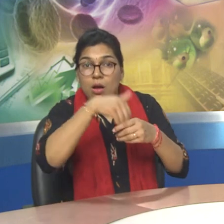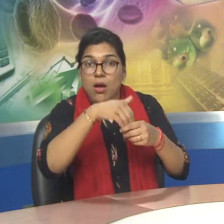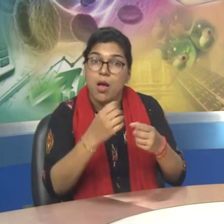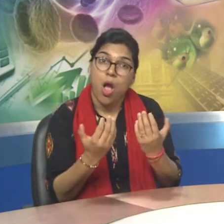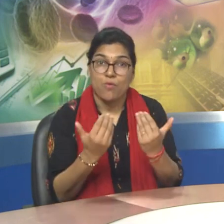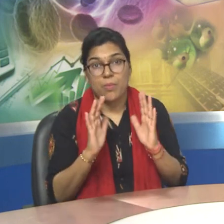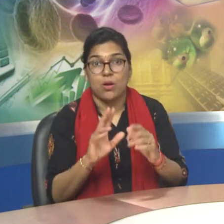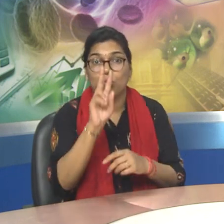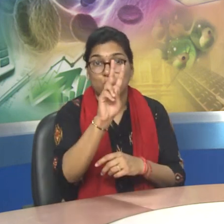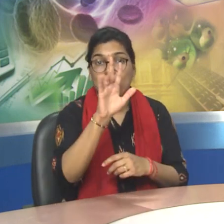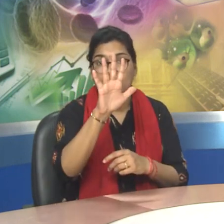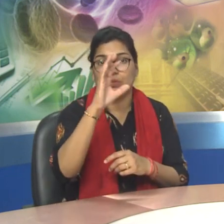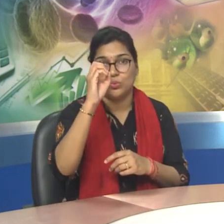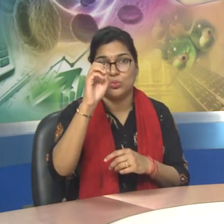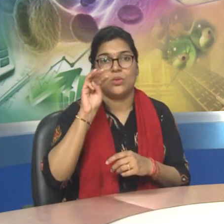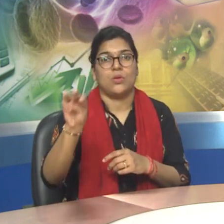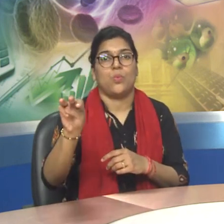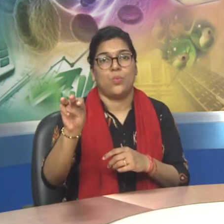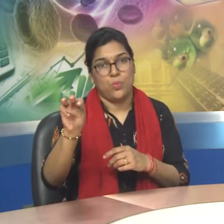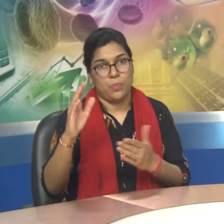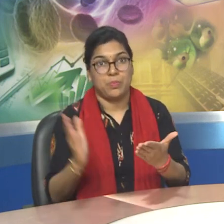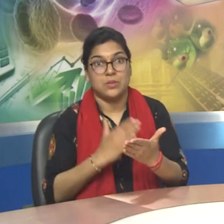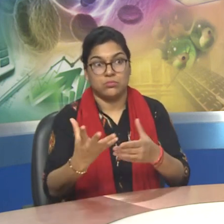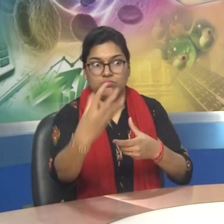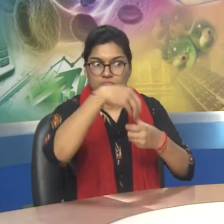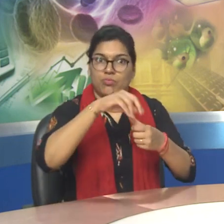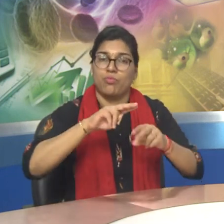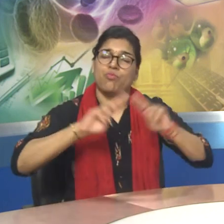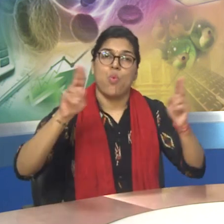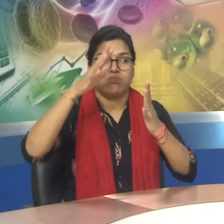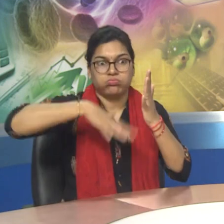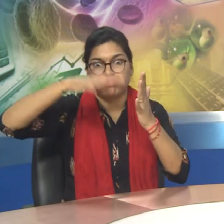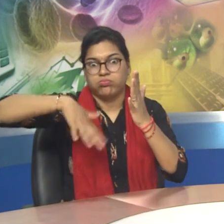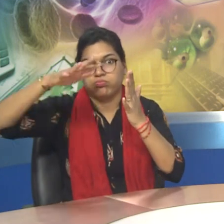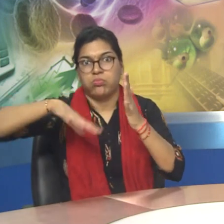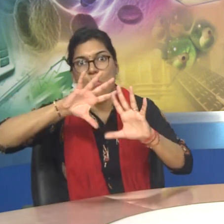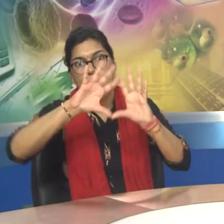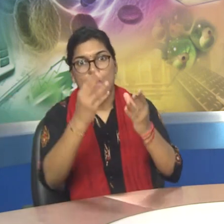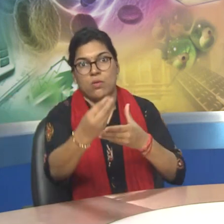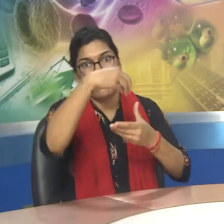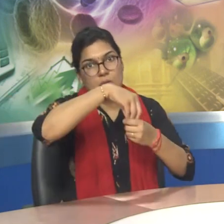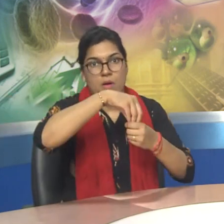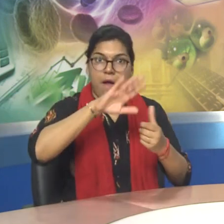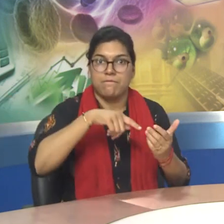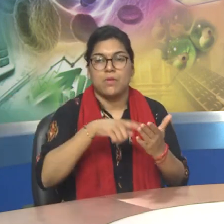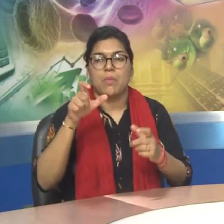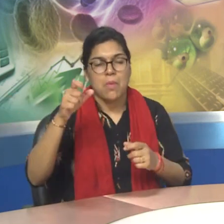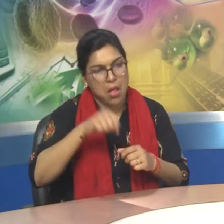Over 250,000 pages of full-text journals on various subjects.